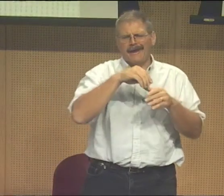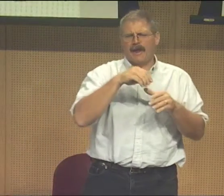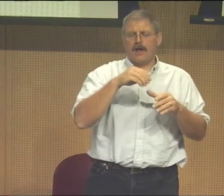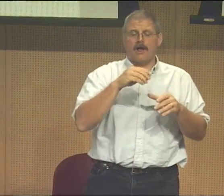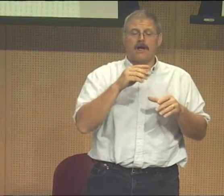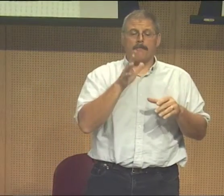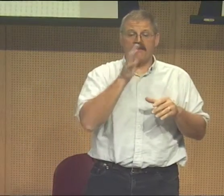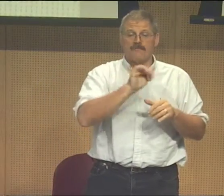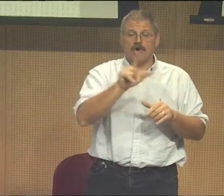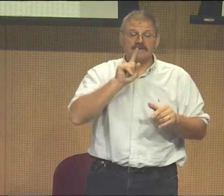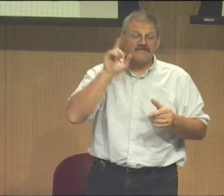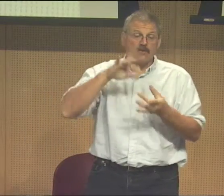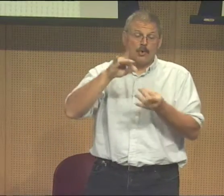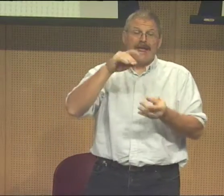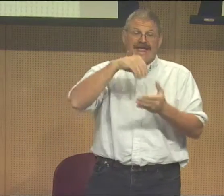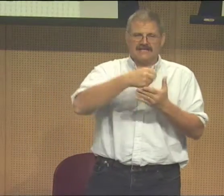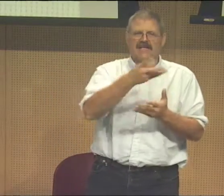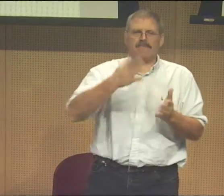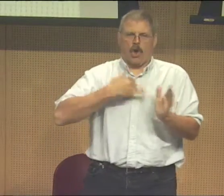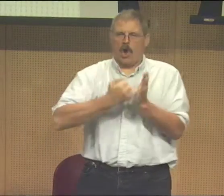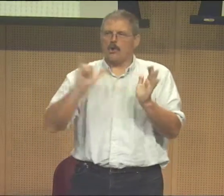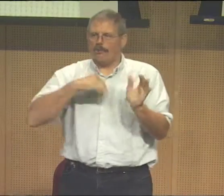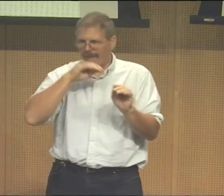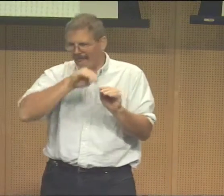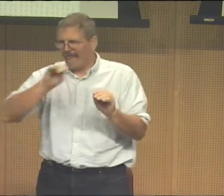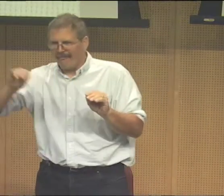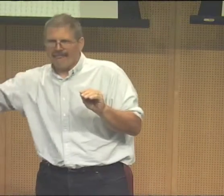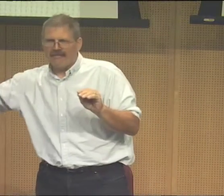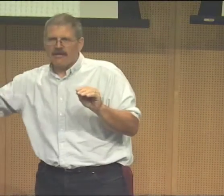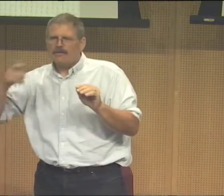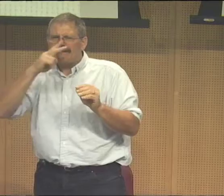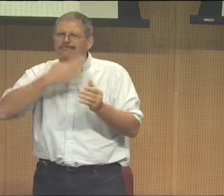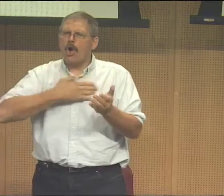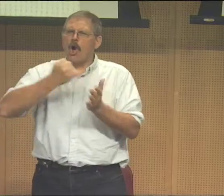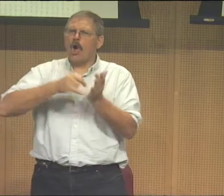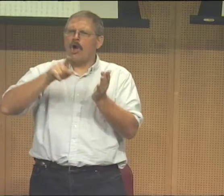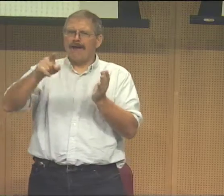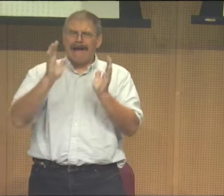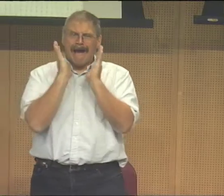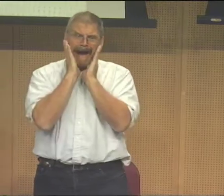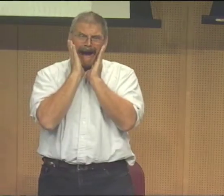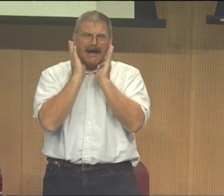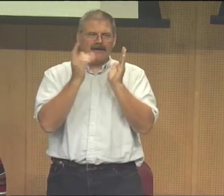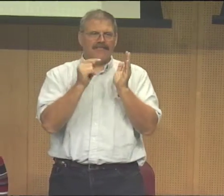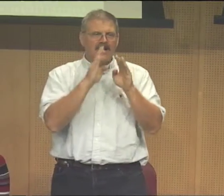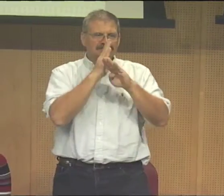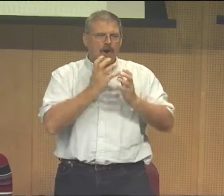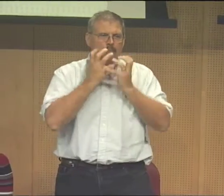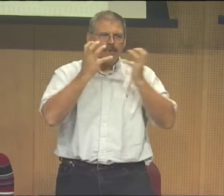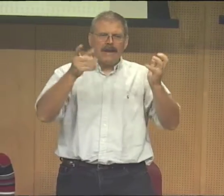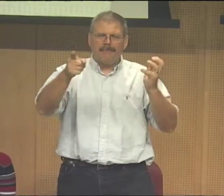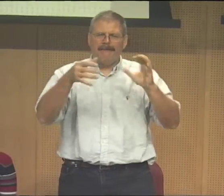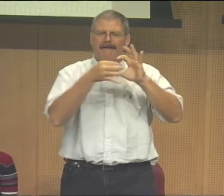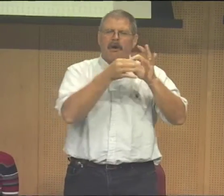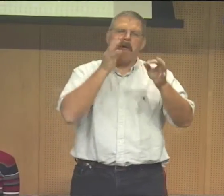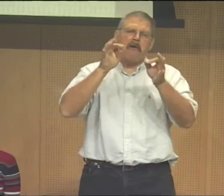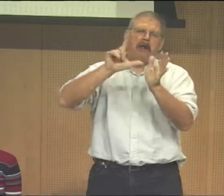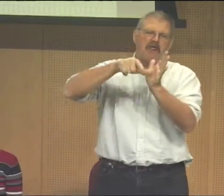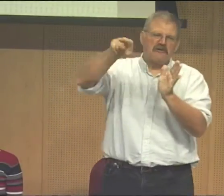personality traits. So I try to infuse all my art with some sort of spirituality. You know, there's one called the